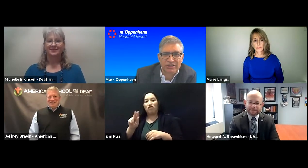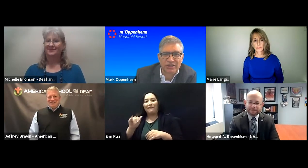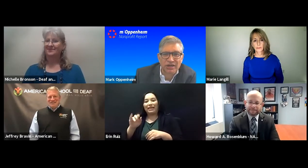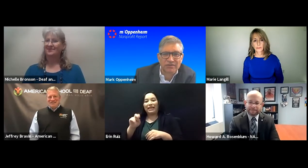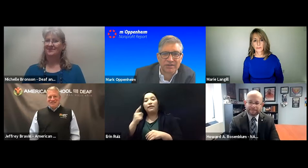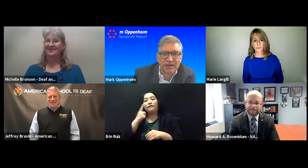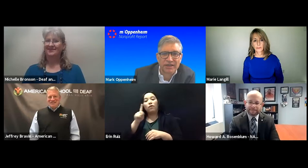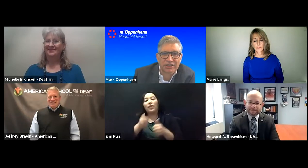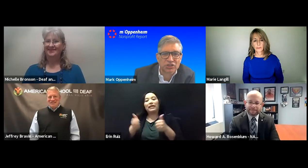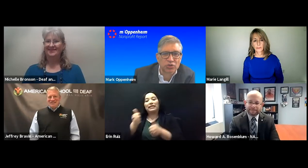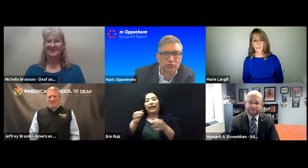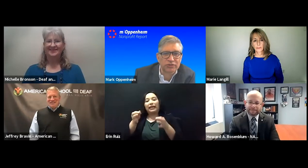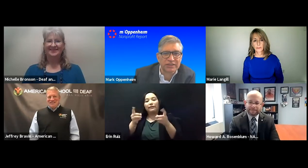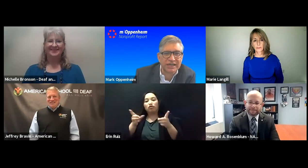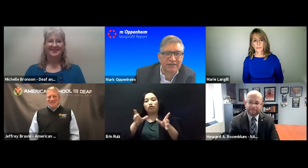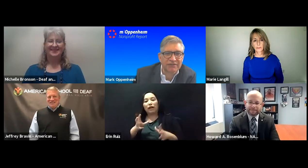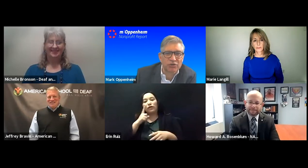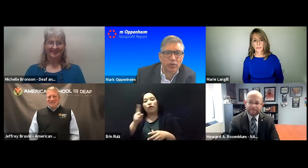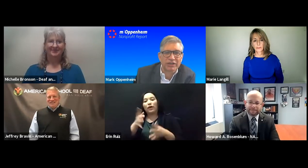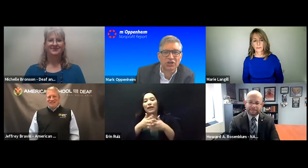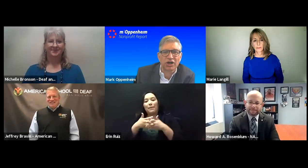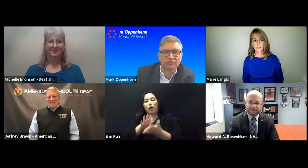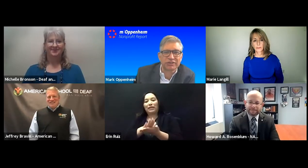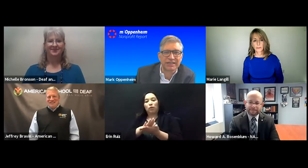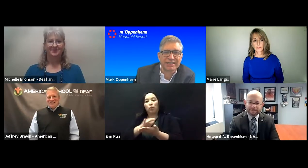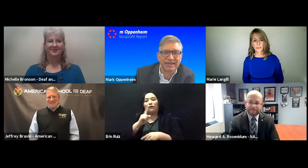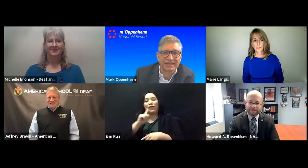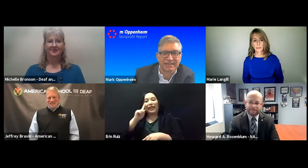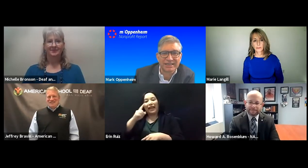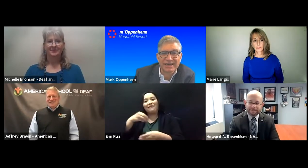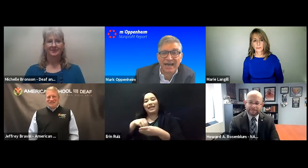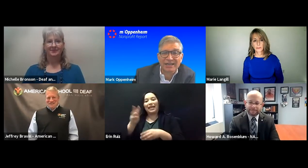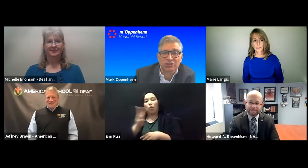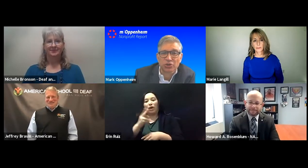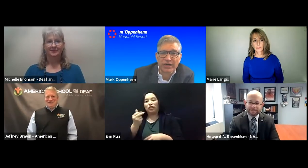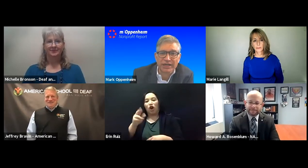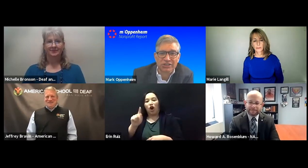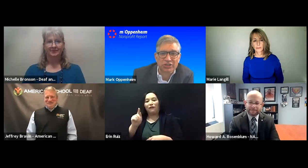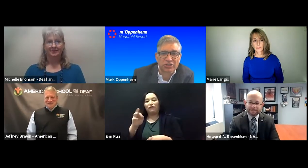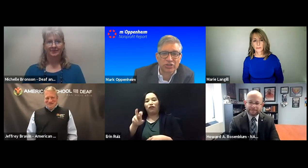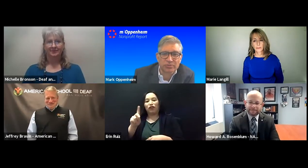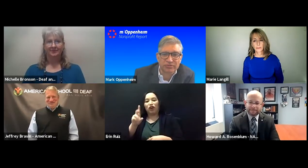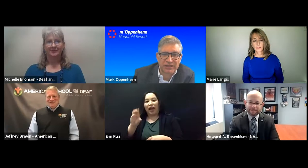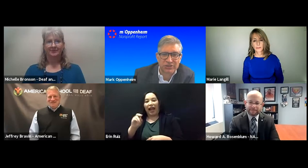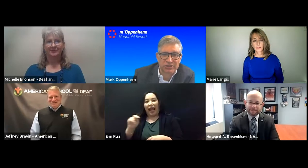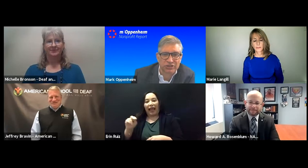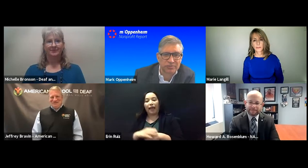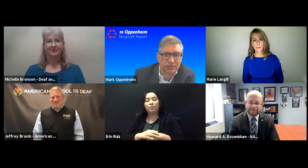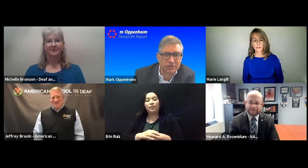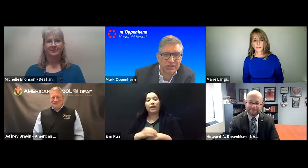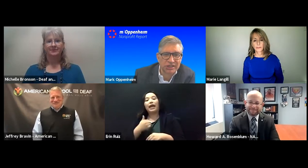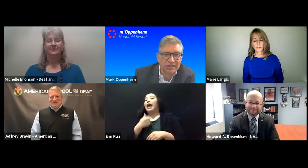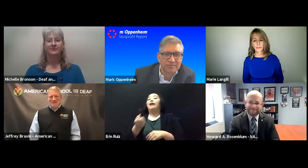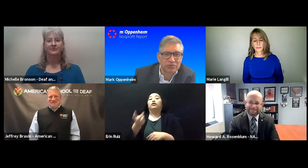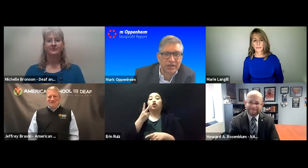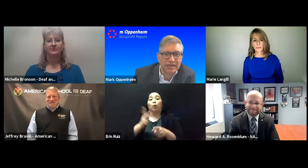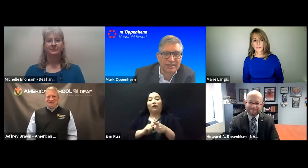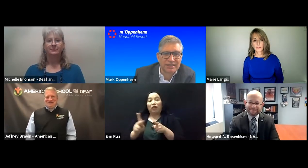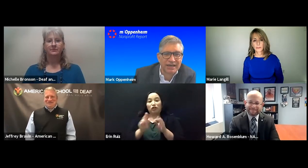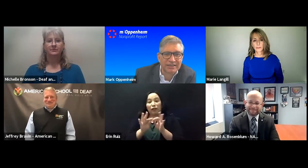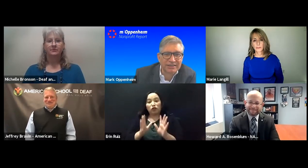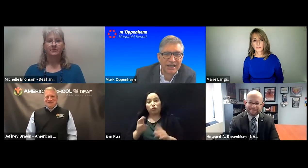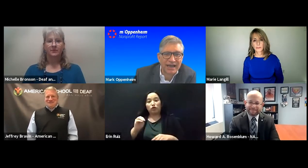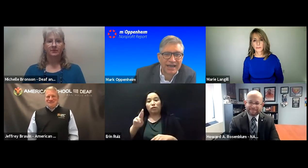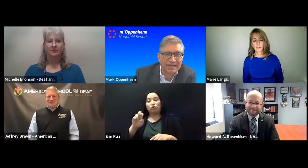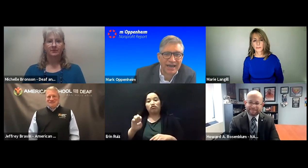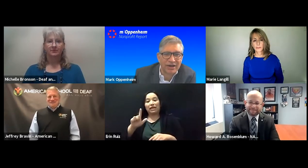Executive Director of the American School for the Deaf in West Hartford, Connecticut. And joining us are two professional interpreters, Marie